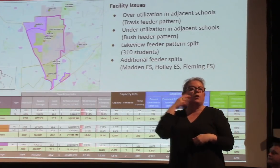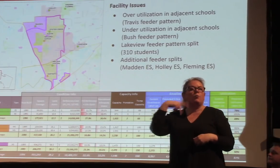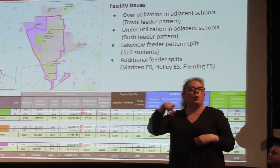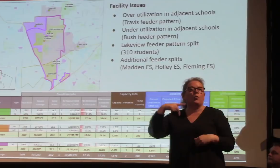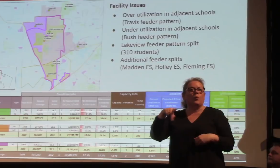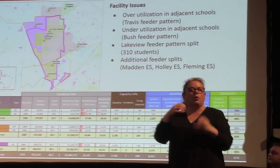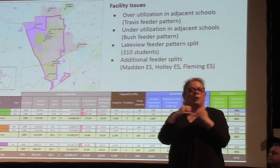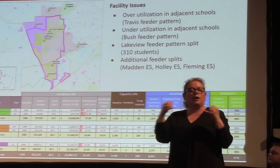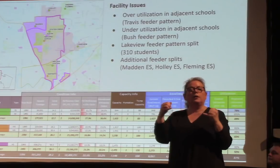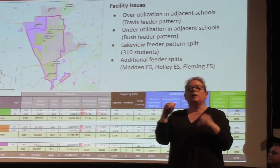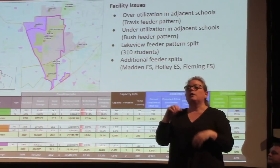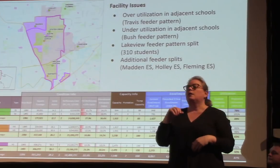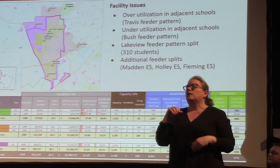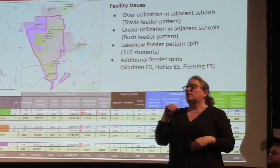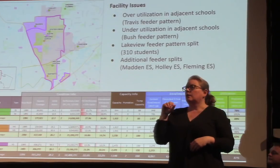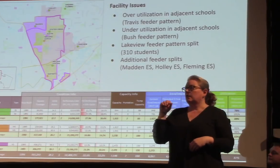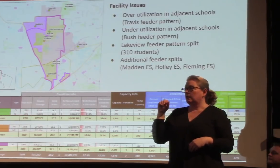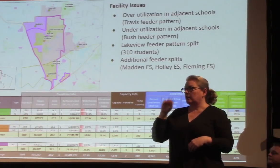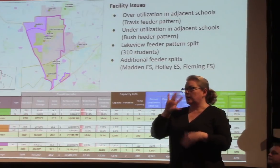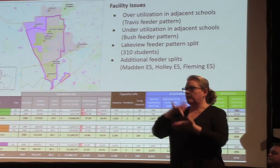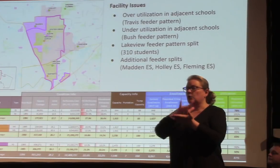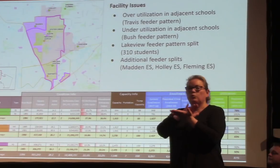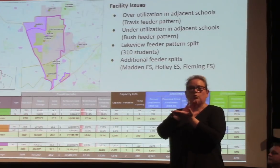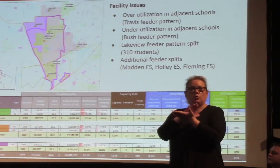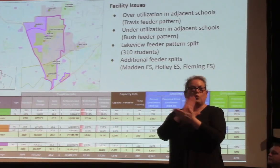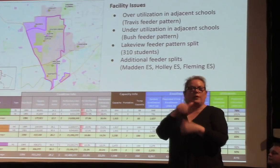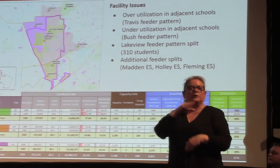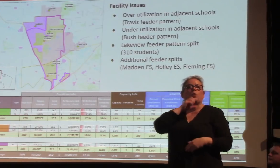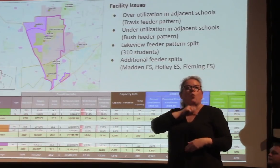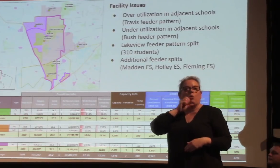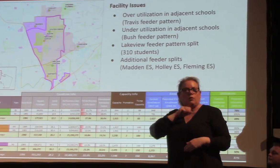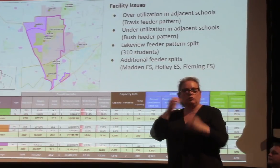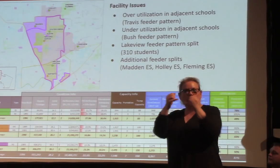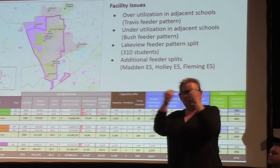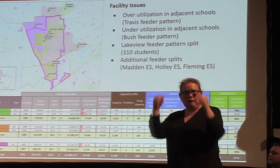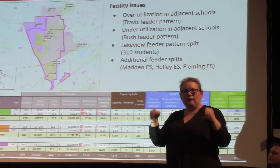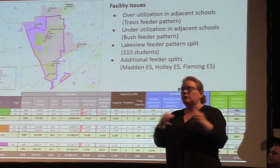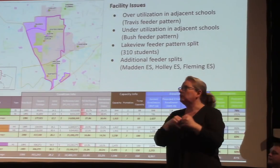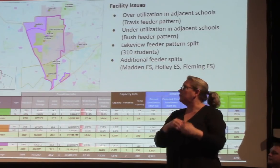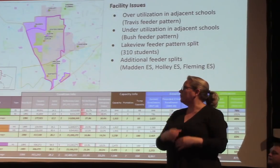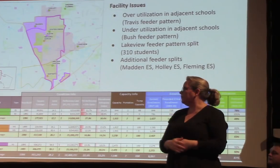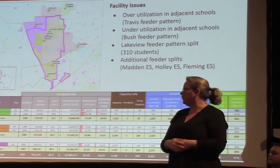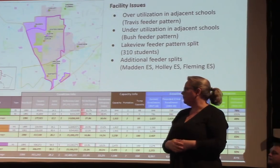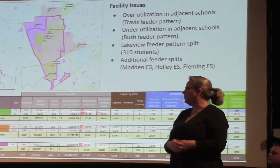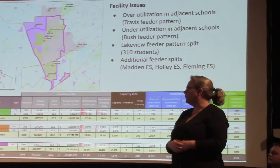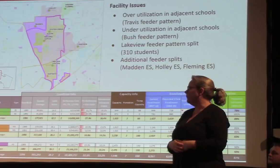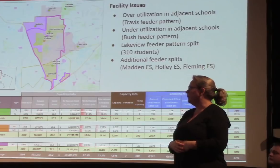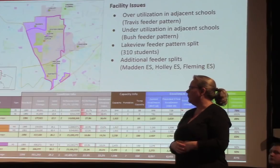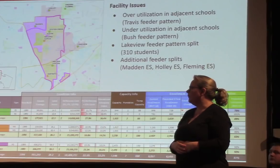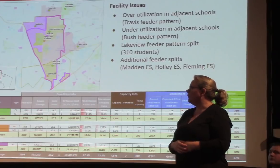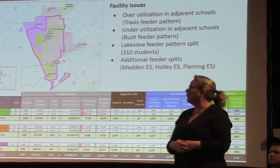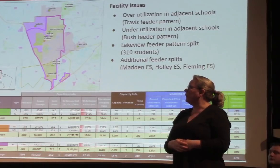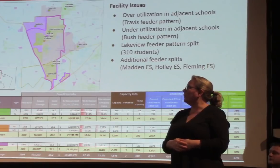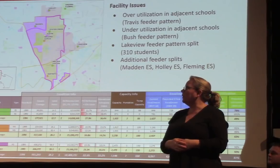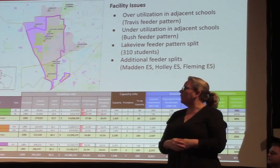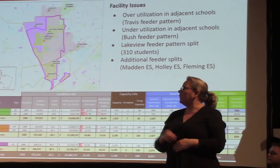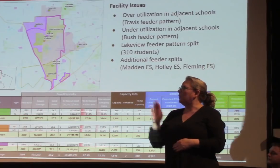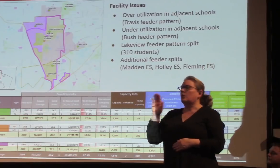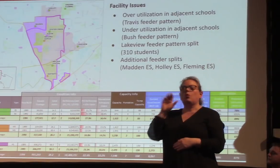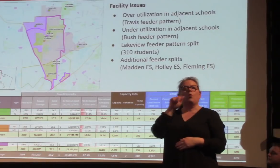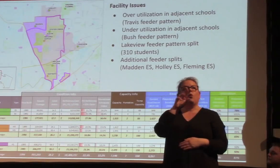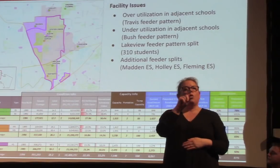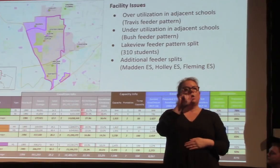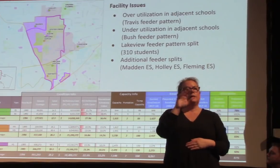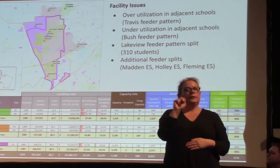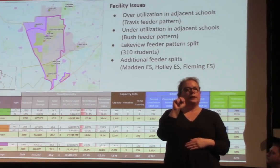the orange lines here. And so this would be the Satarsha zone down here. So Satarsha is physically in the Austin feeder